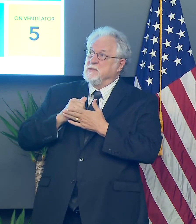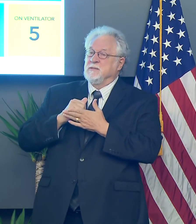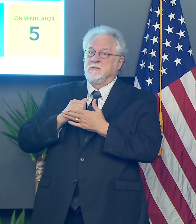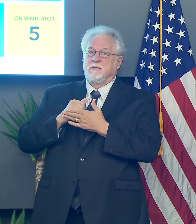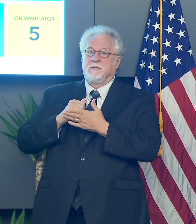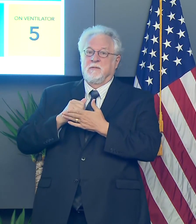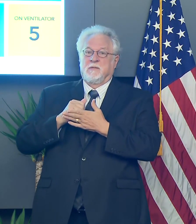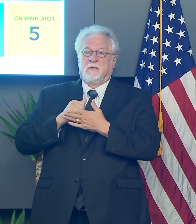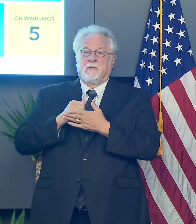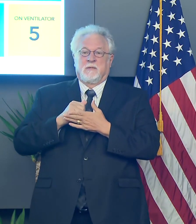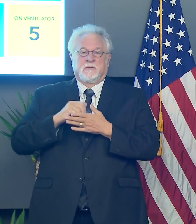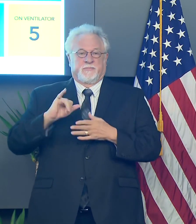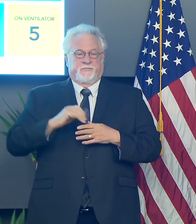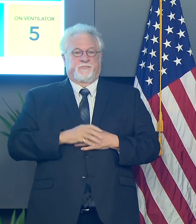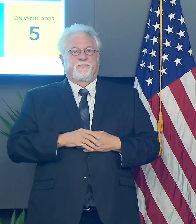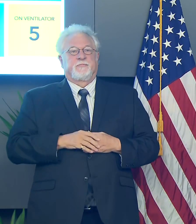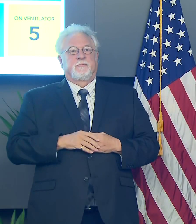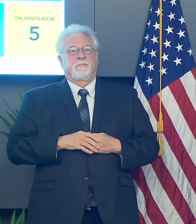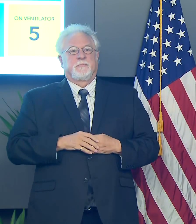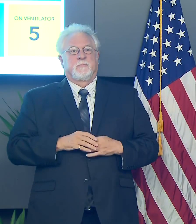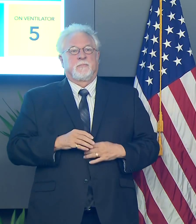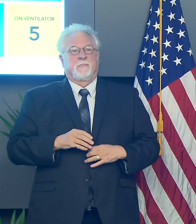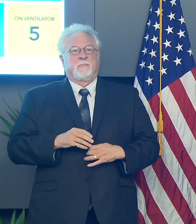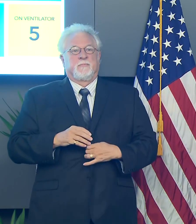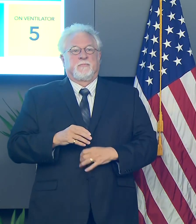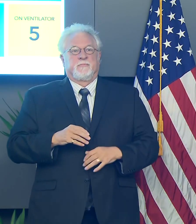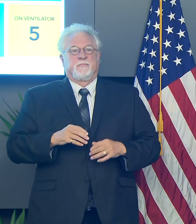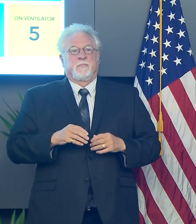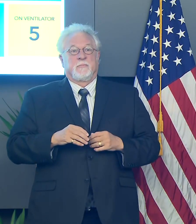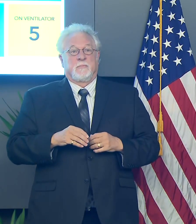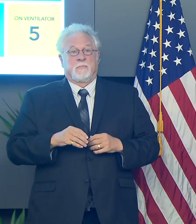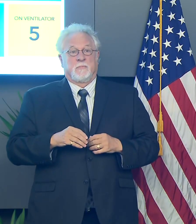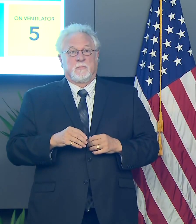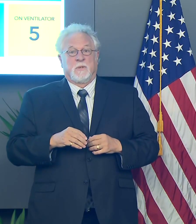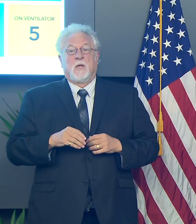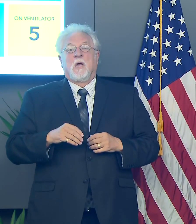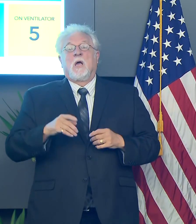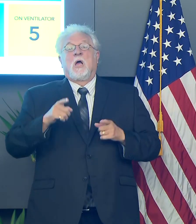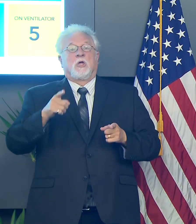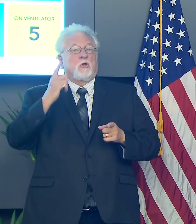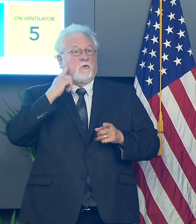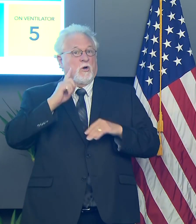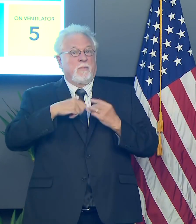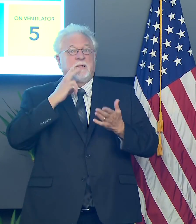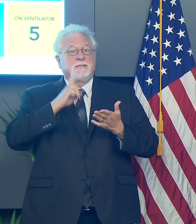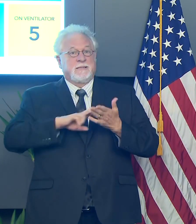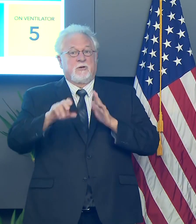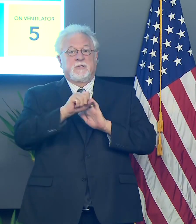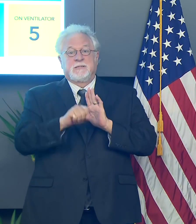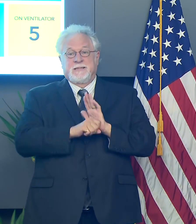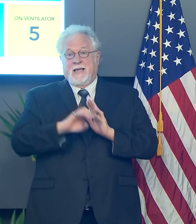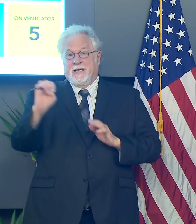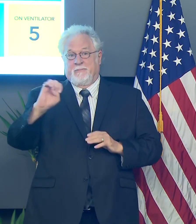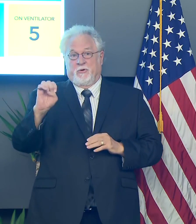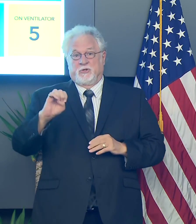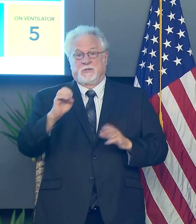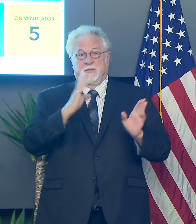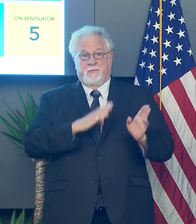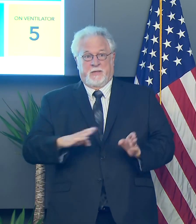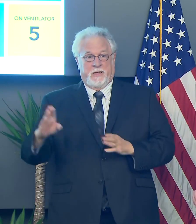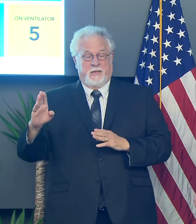this, uh, as well. Um, you probably have heard about the Secretary of State's emergency plan.